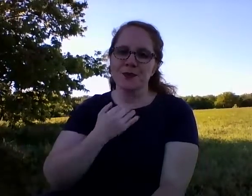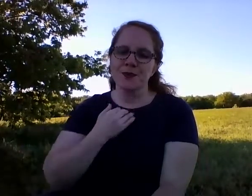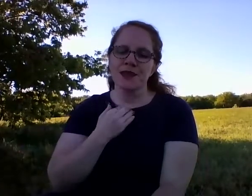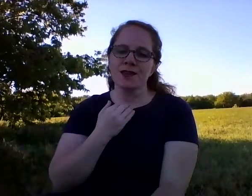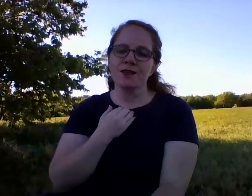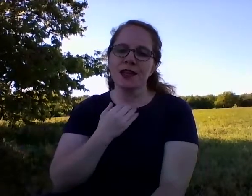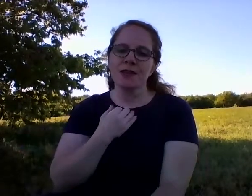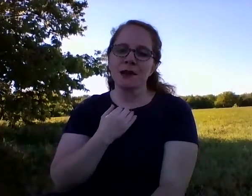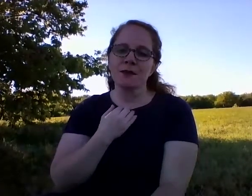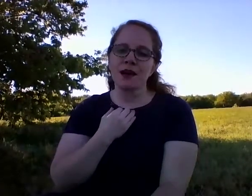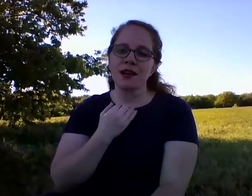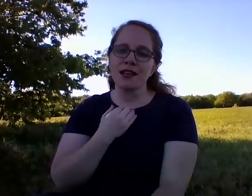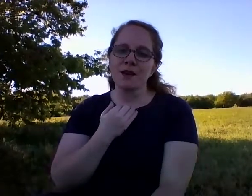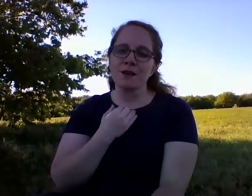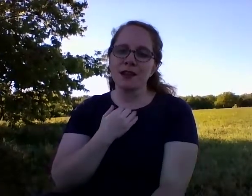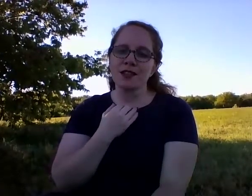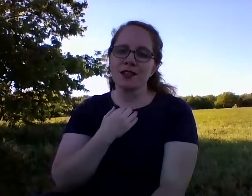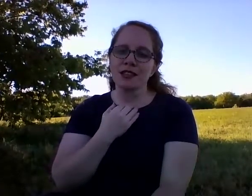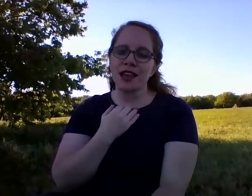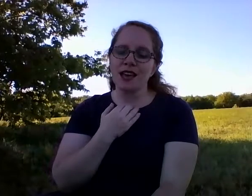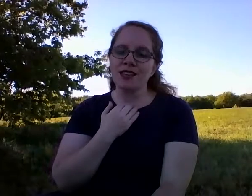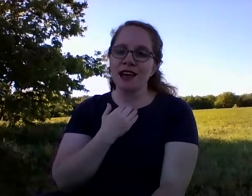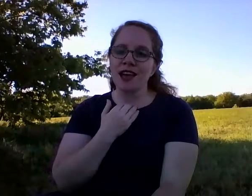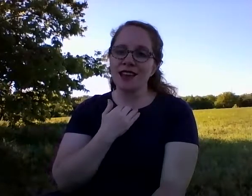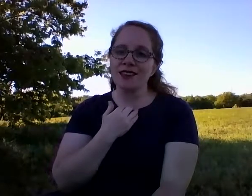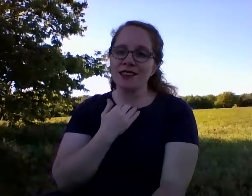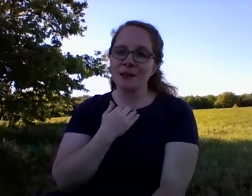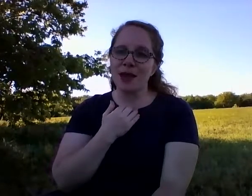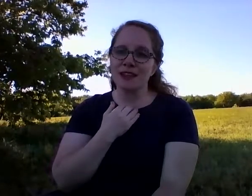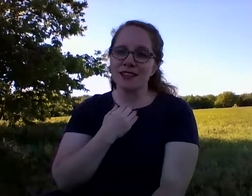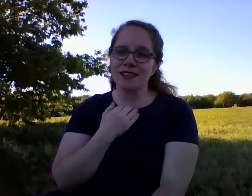Inviting my body to function at its highest capacity.